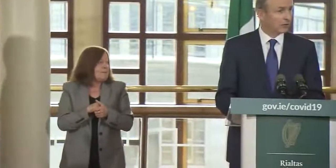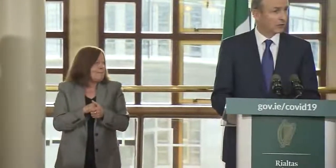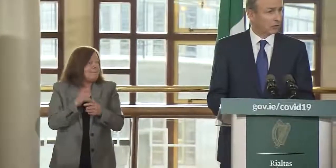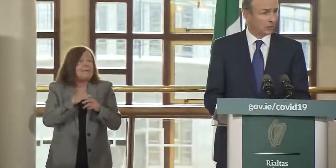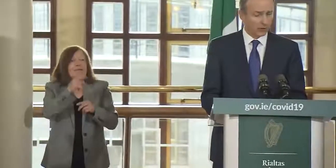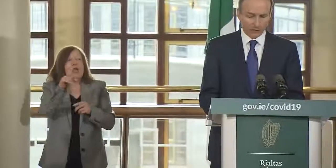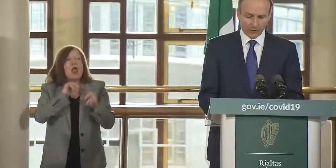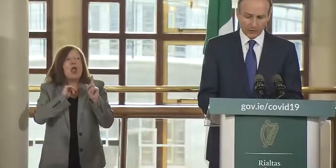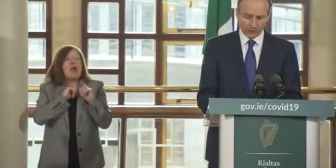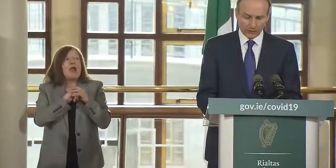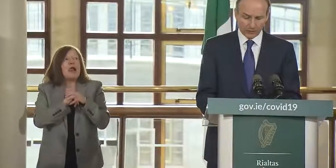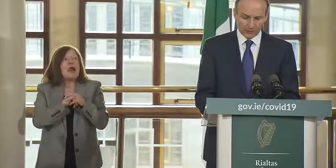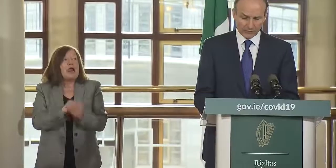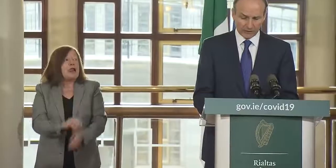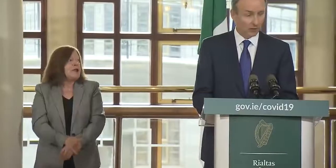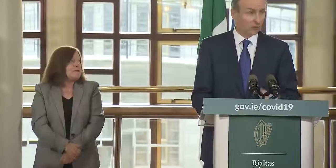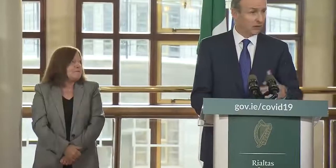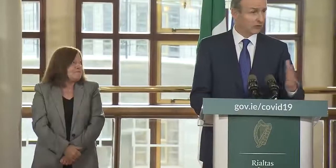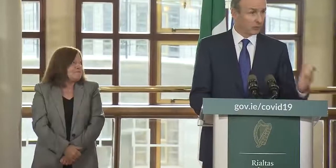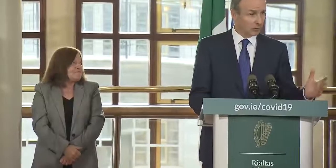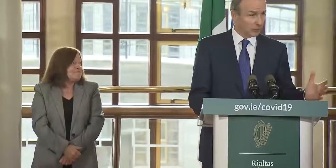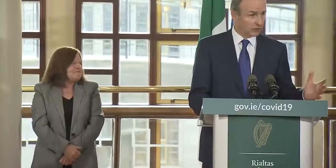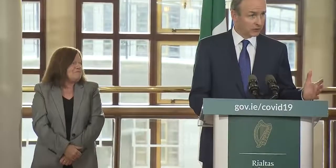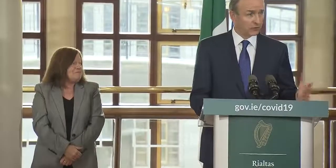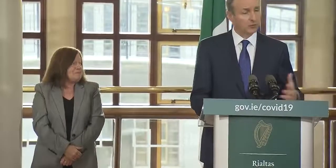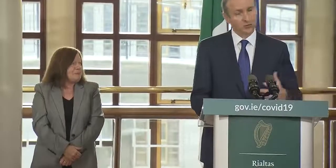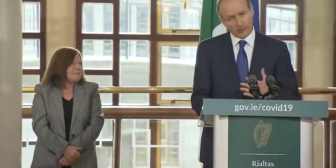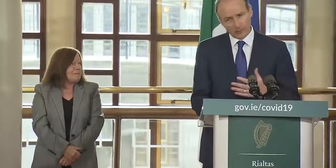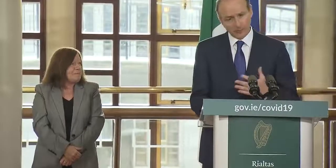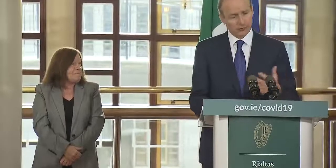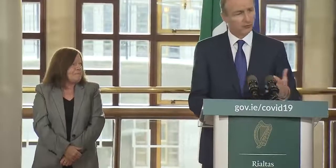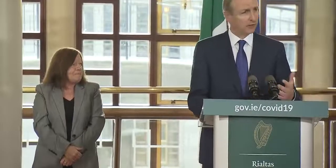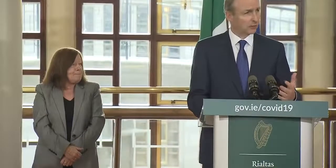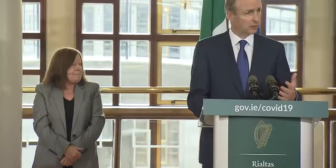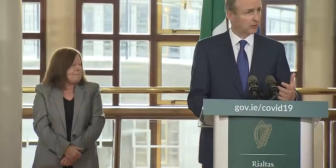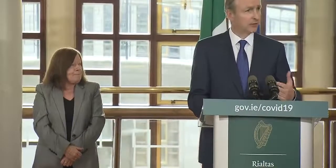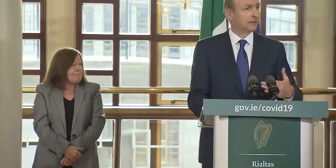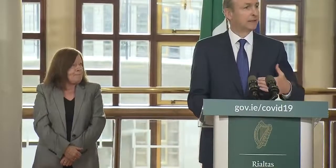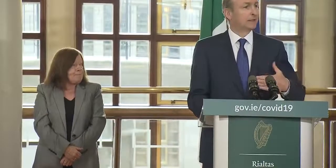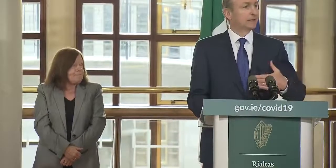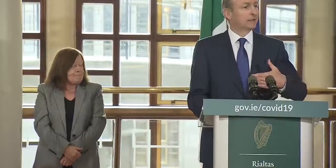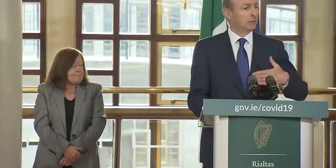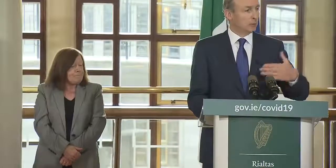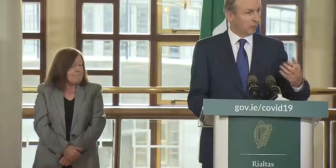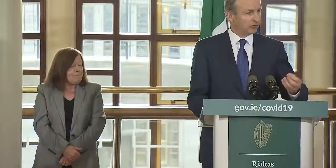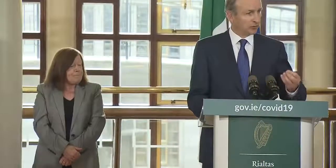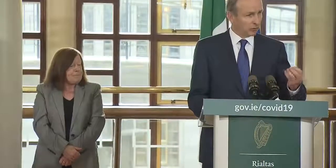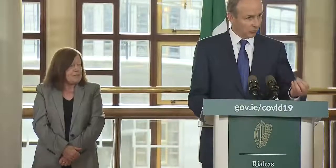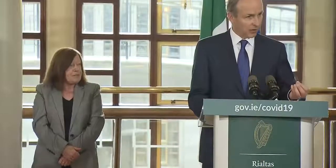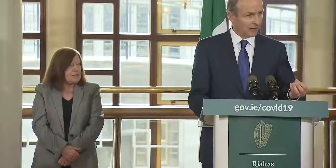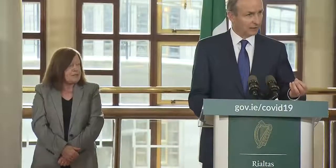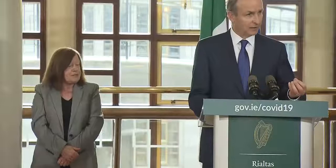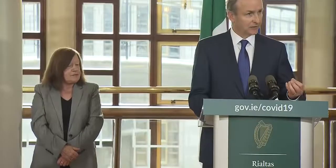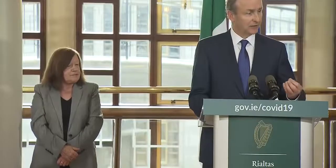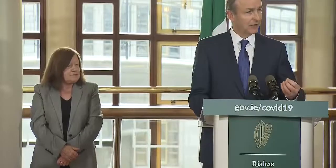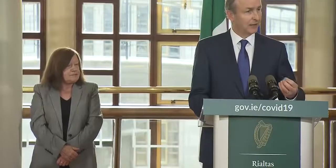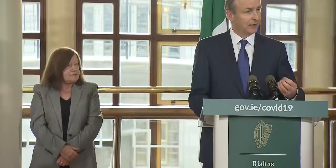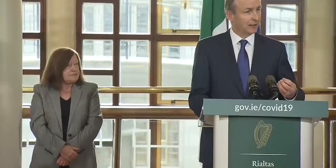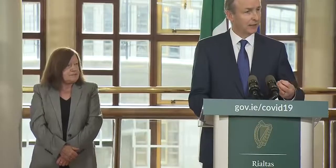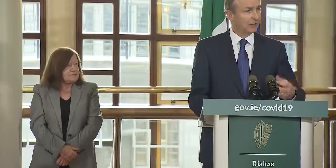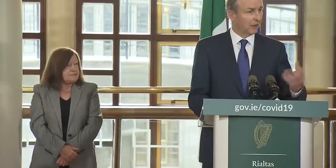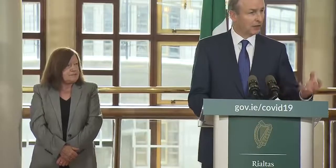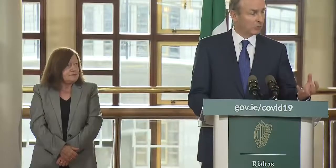with the airlines cooperate with the airlines in in relation to a number of issues so for example the minister of transport will be publishing protocols